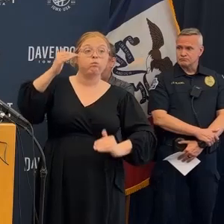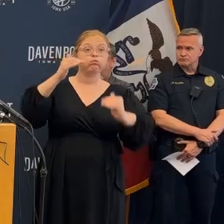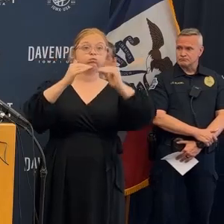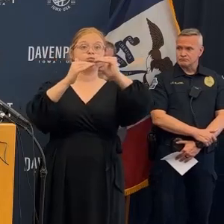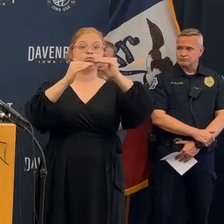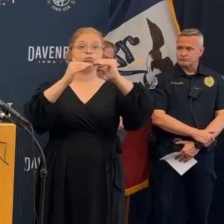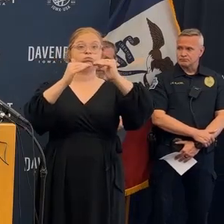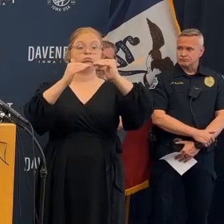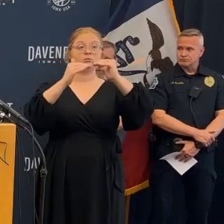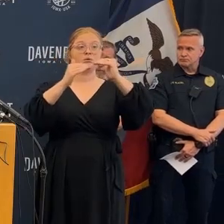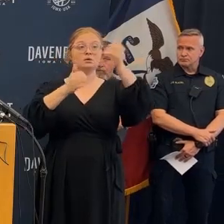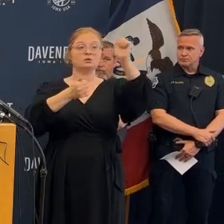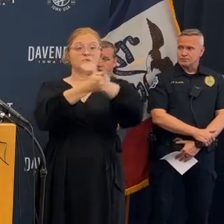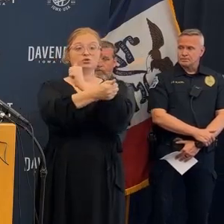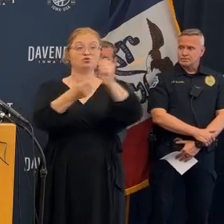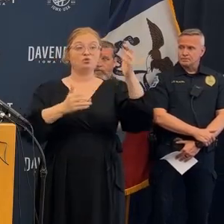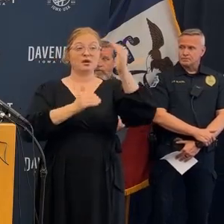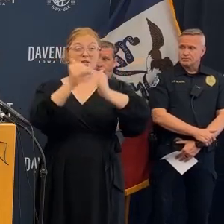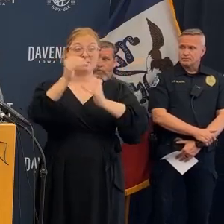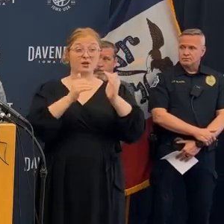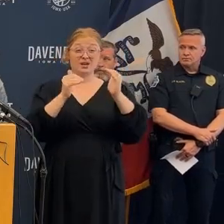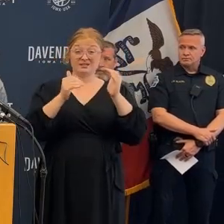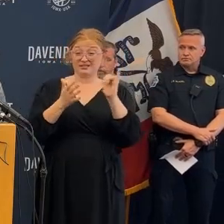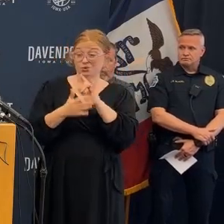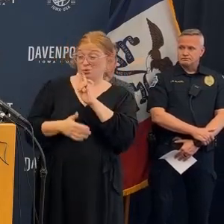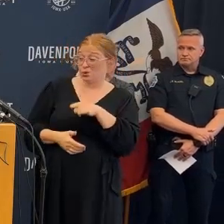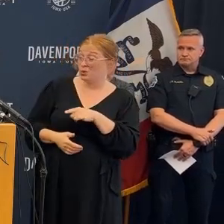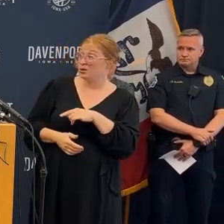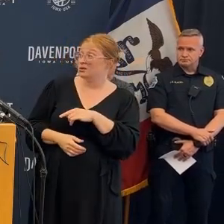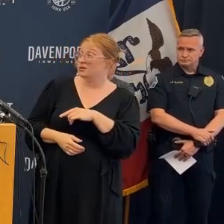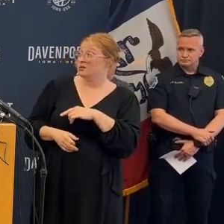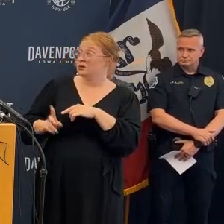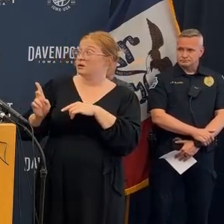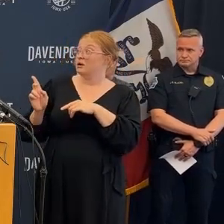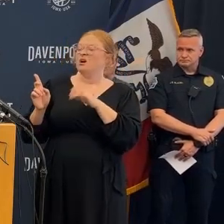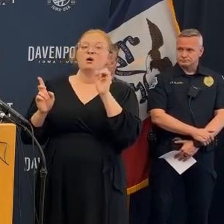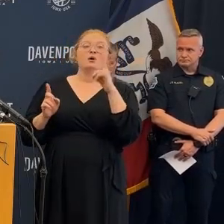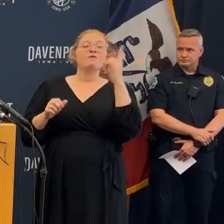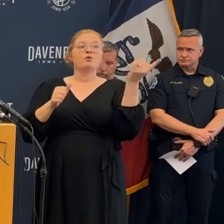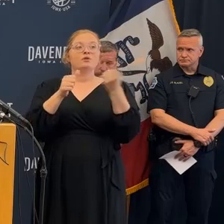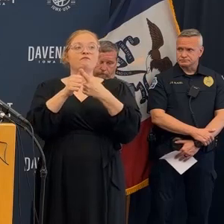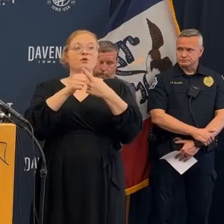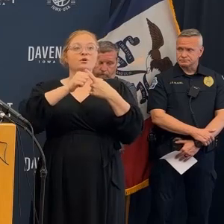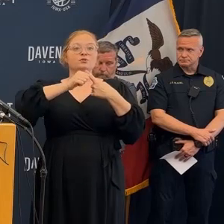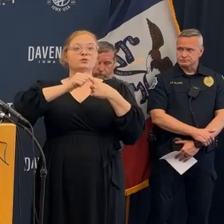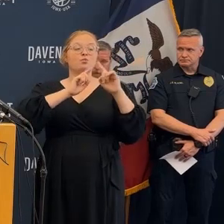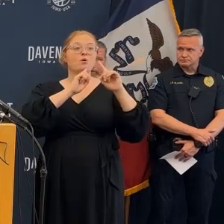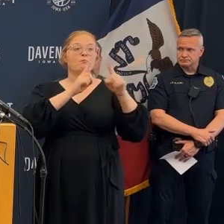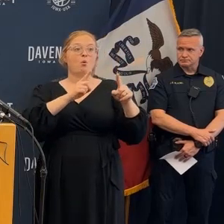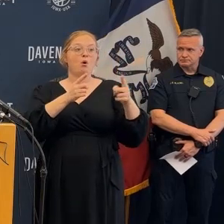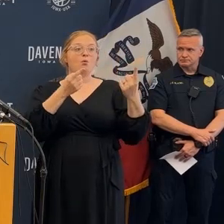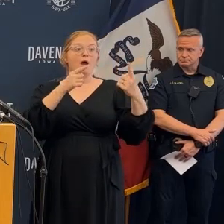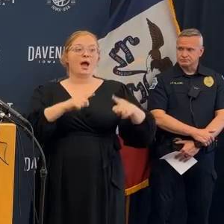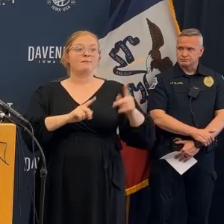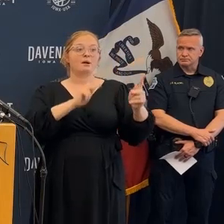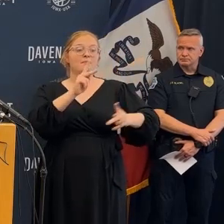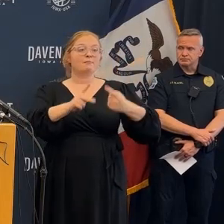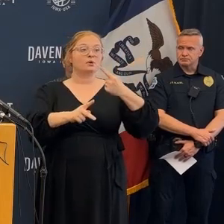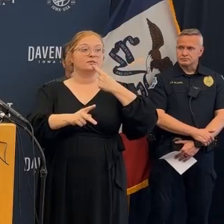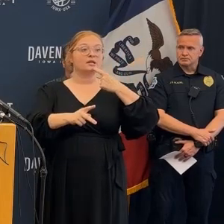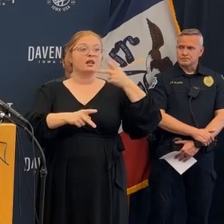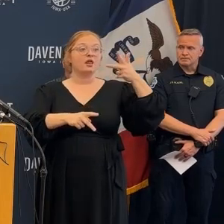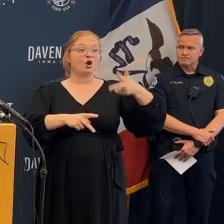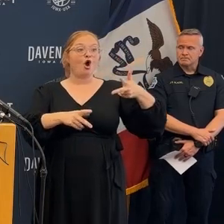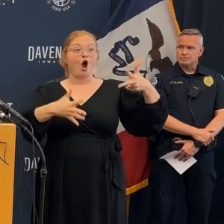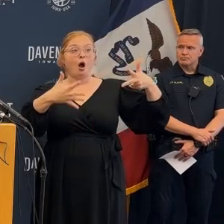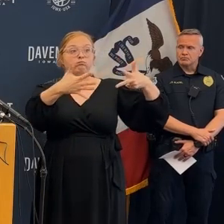and the cause of this is yet to be determined but we've heard some reports that maybe a car hit the building or you know there was something that maybe